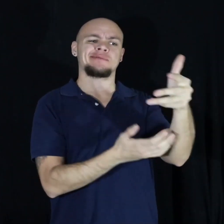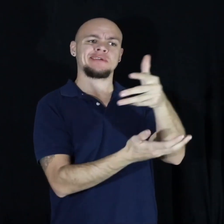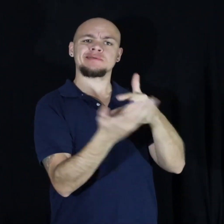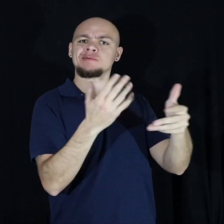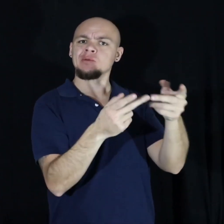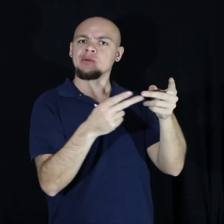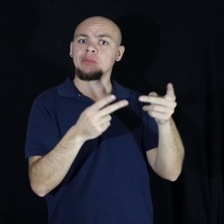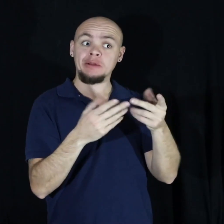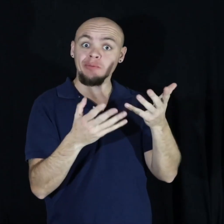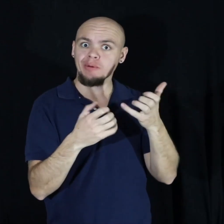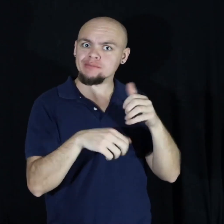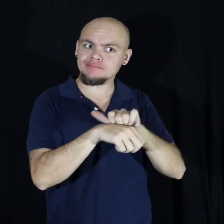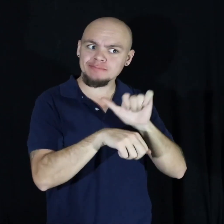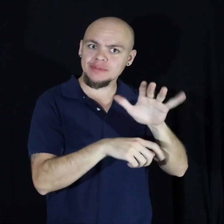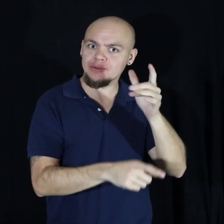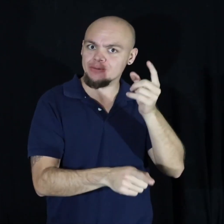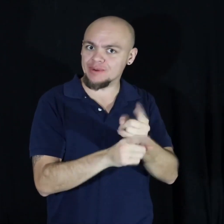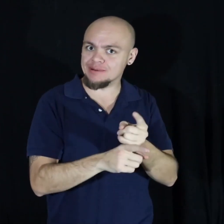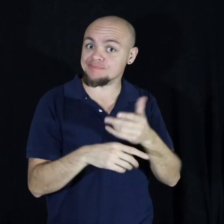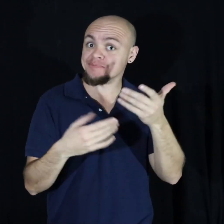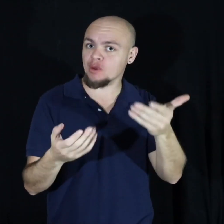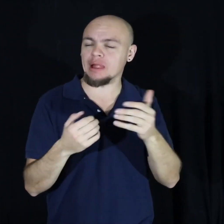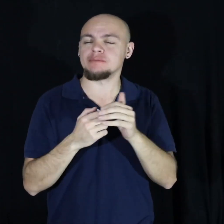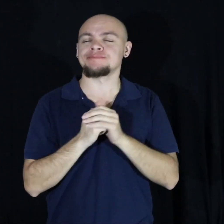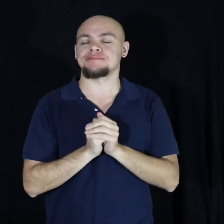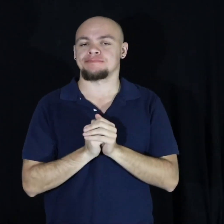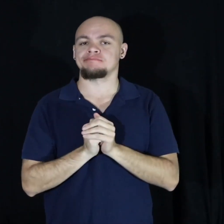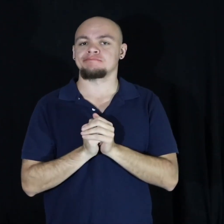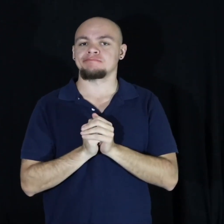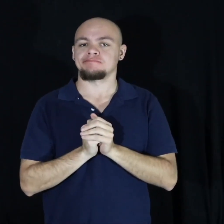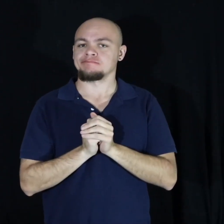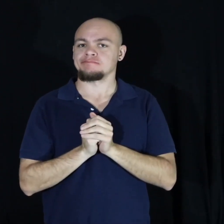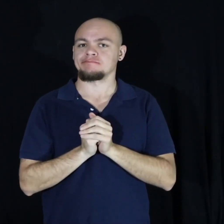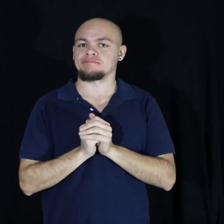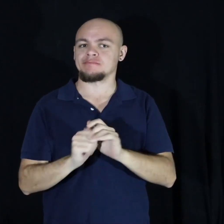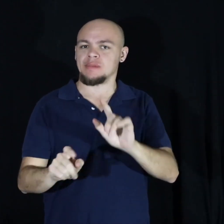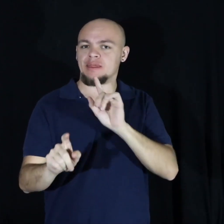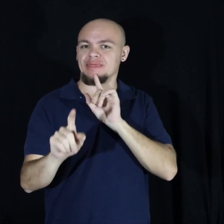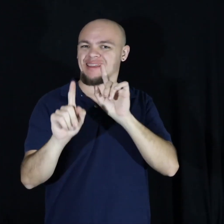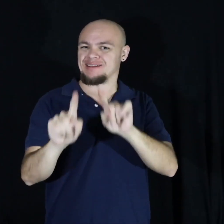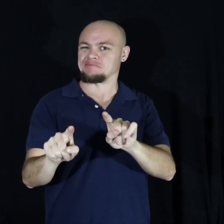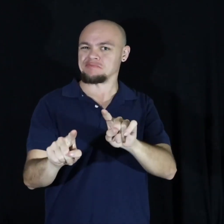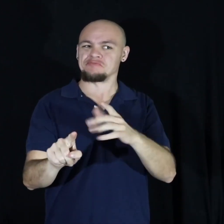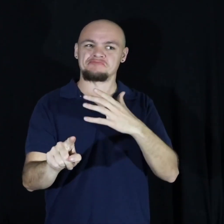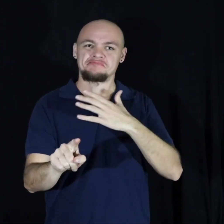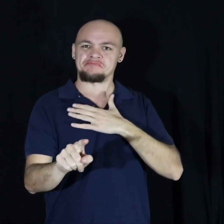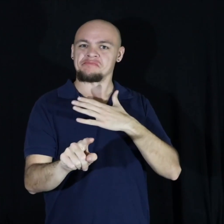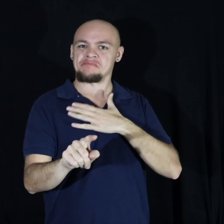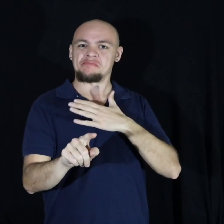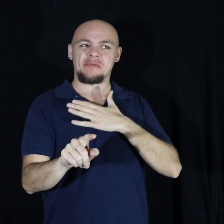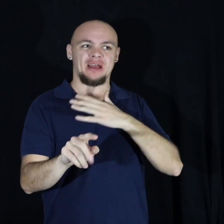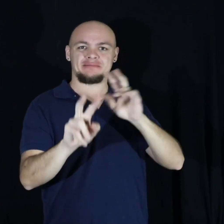place well the answer to that will be in today's topic